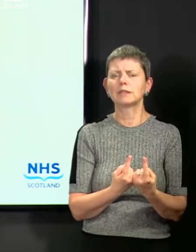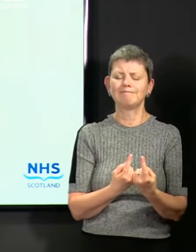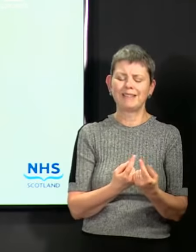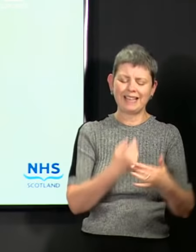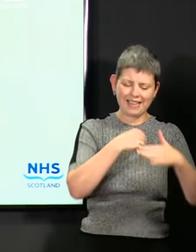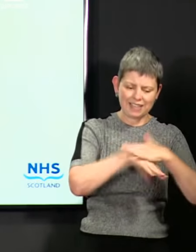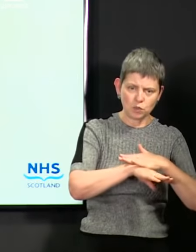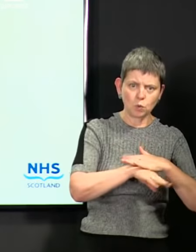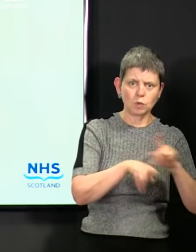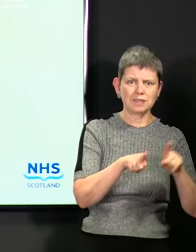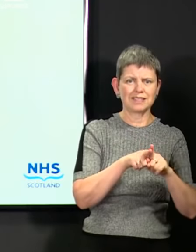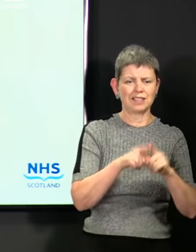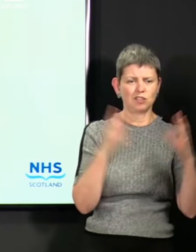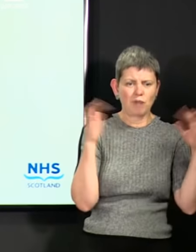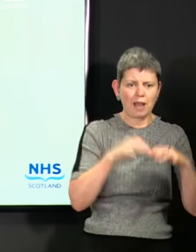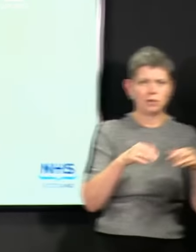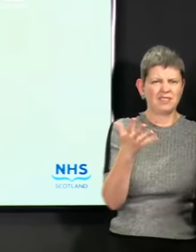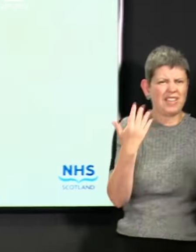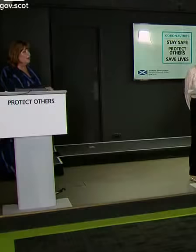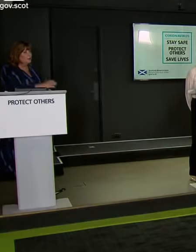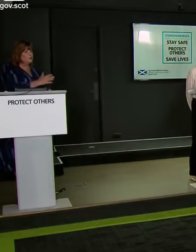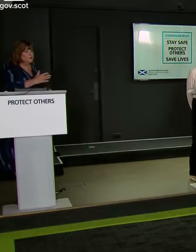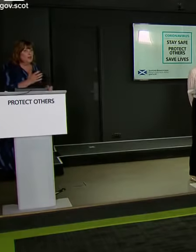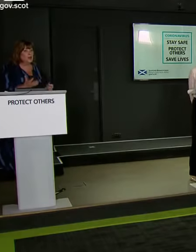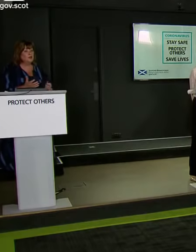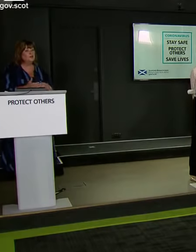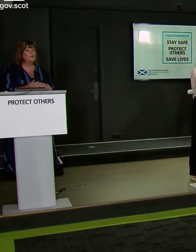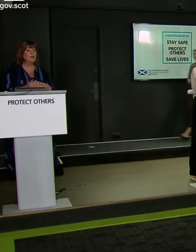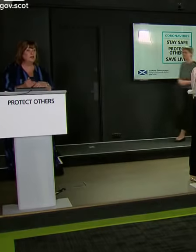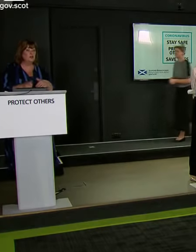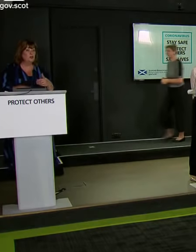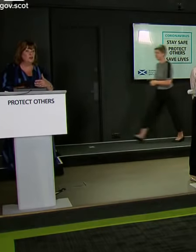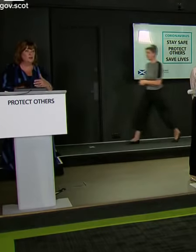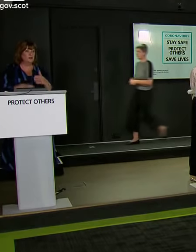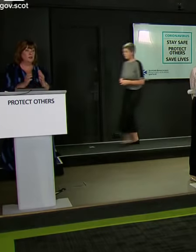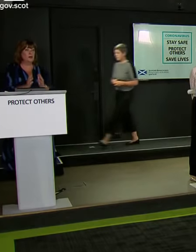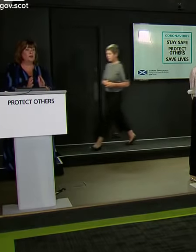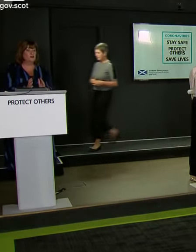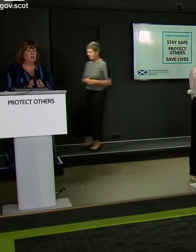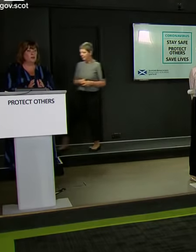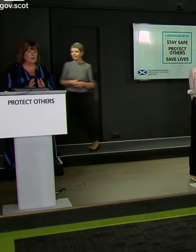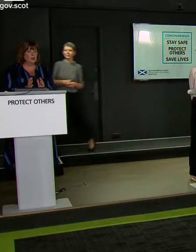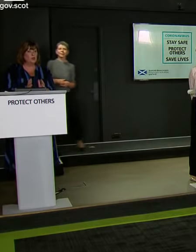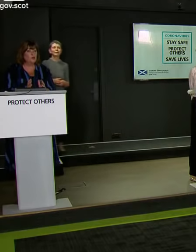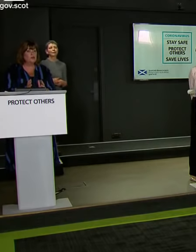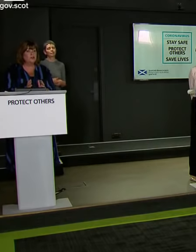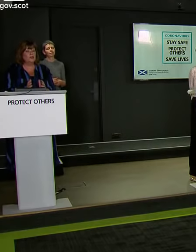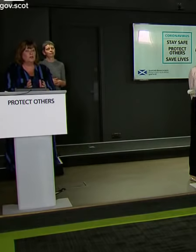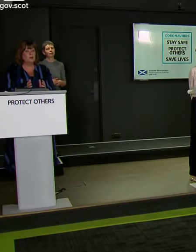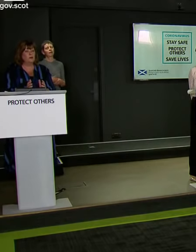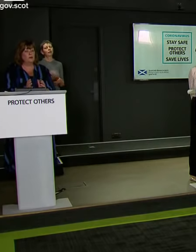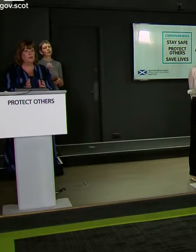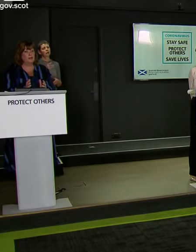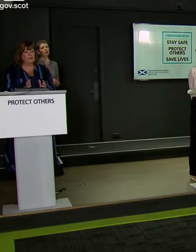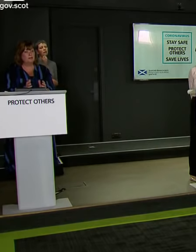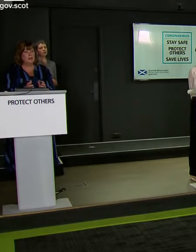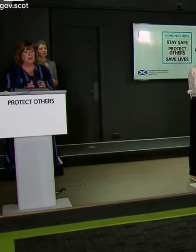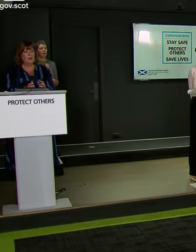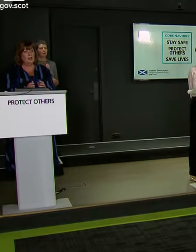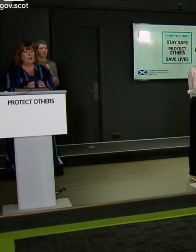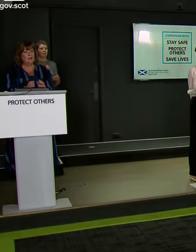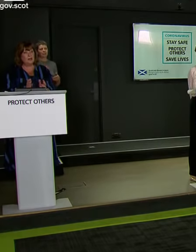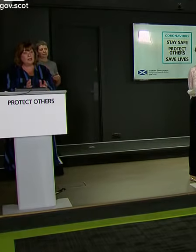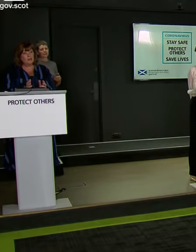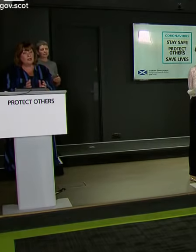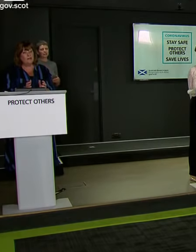indoors, crowds, ventilation. And of course, because we knew that some areas were going to be closed, that's why we provided